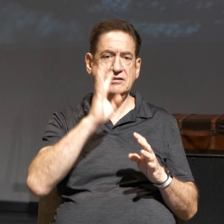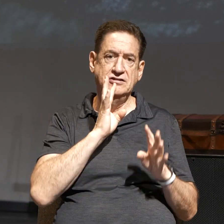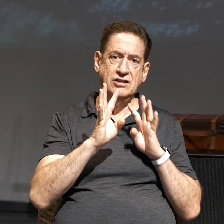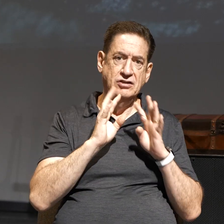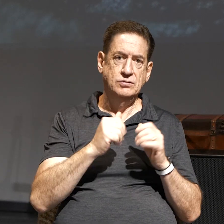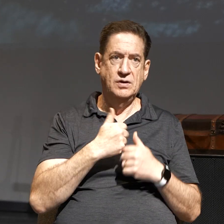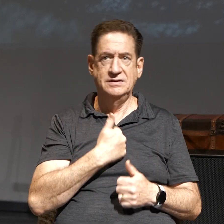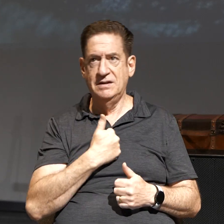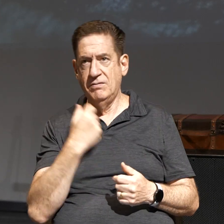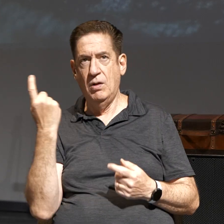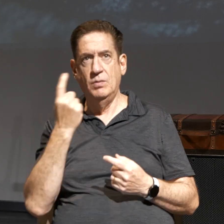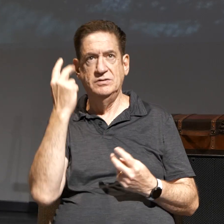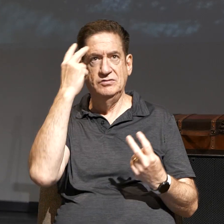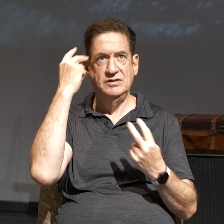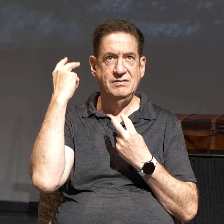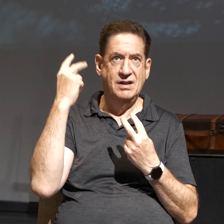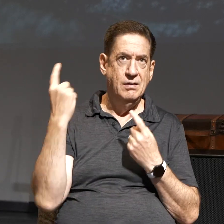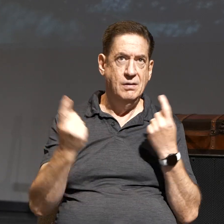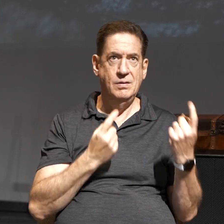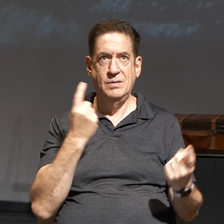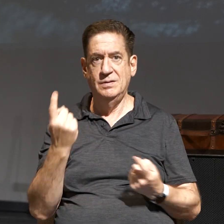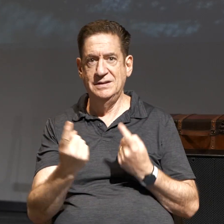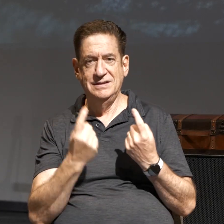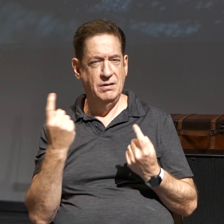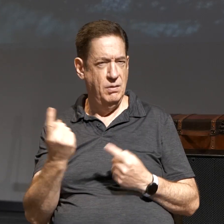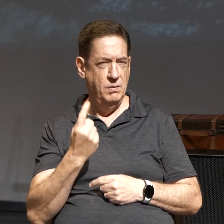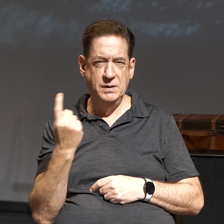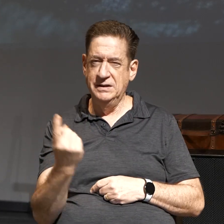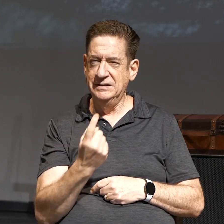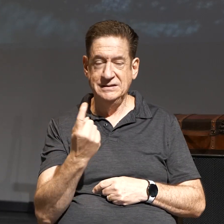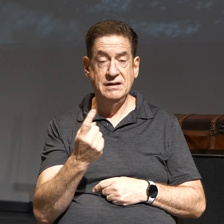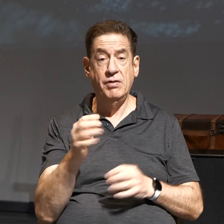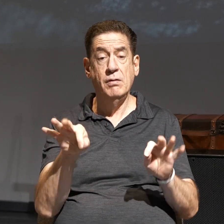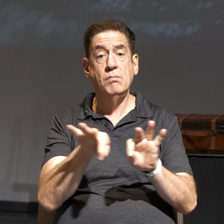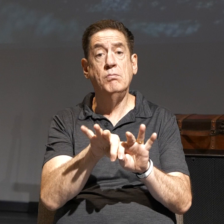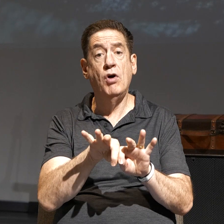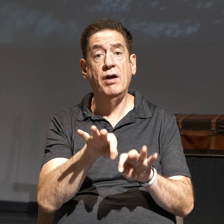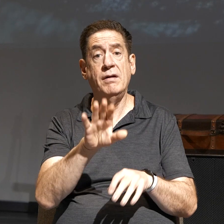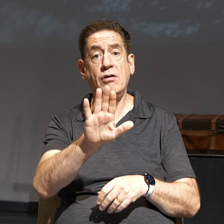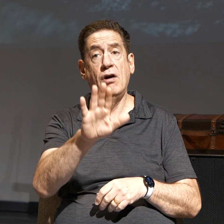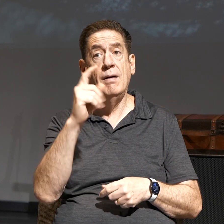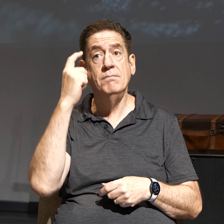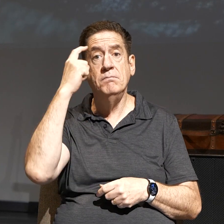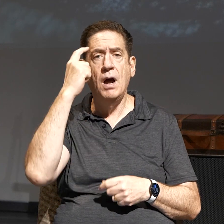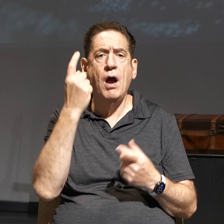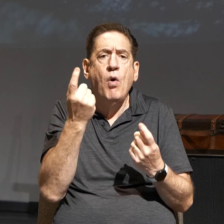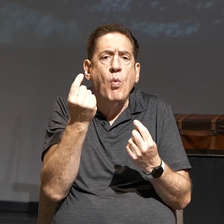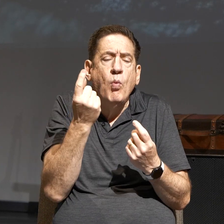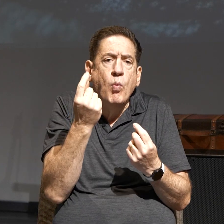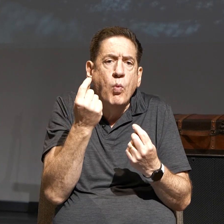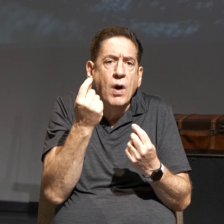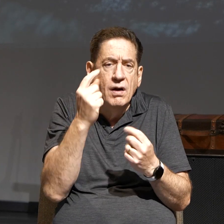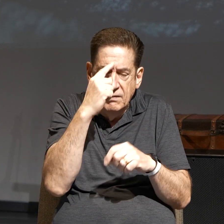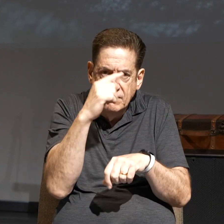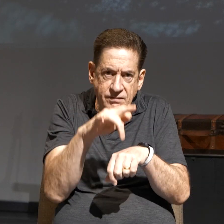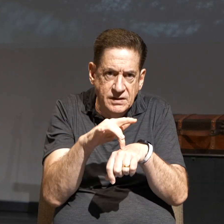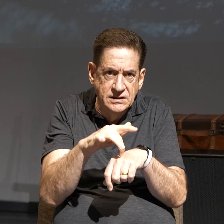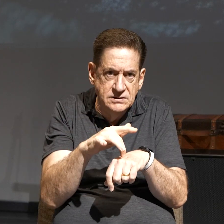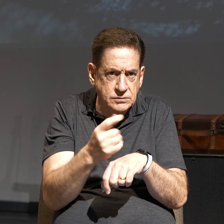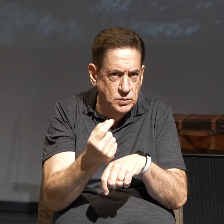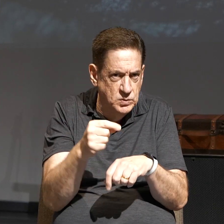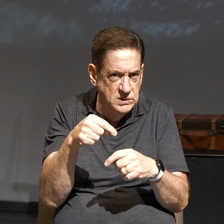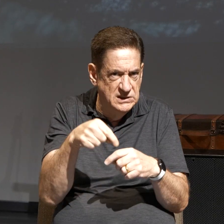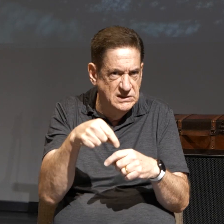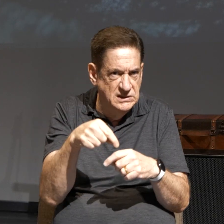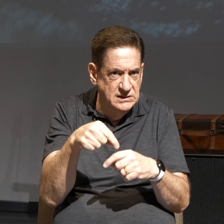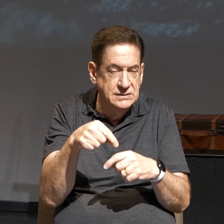We're always reflecting. The most important thing about your mind is what it is fixed on. And I know